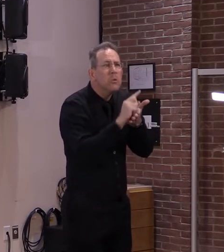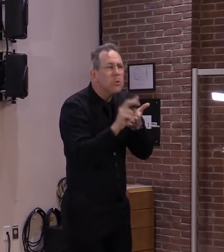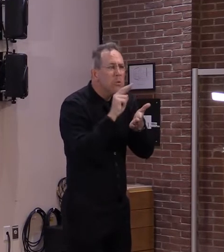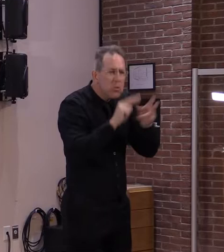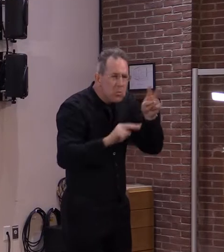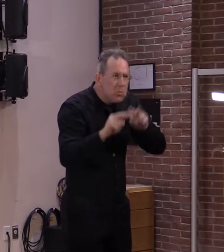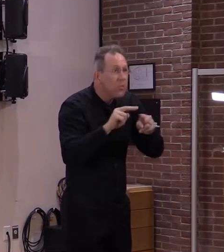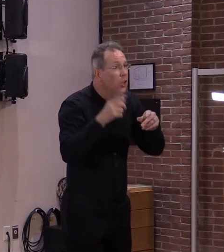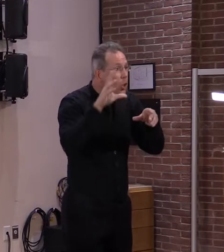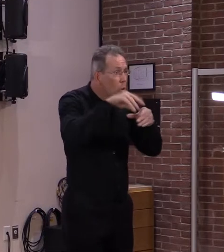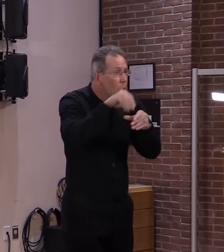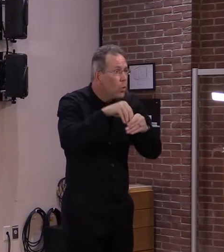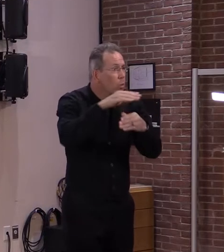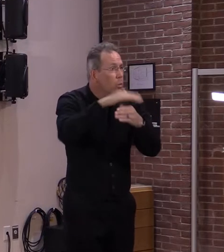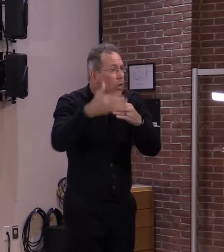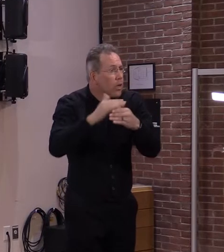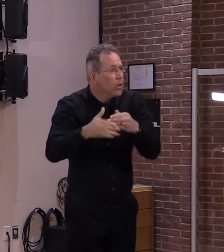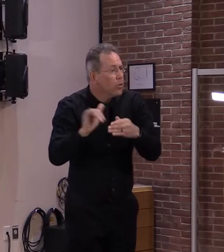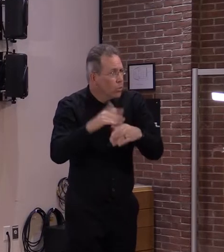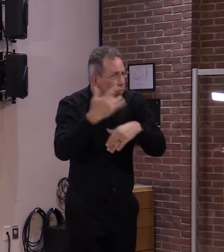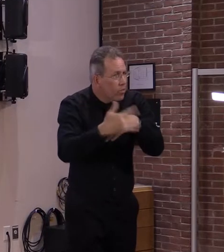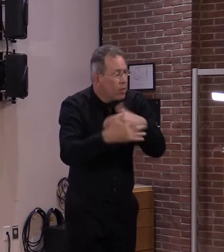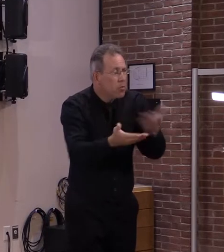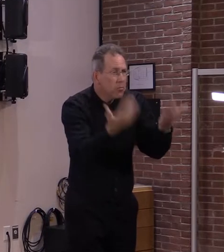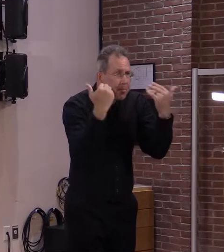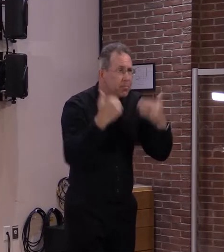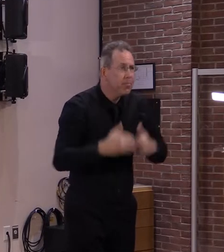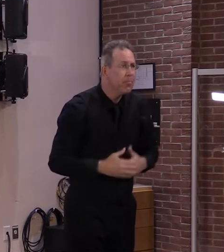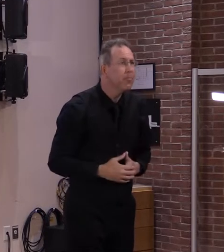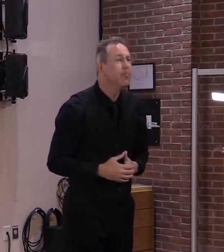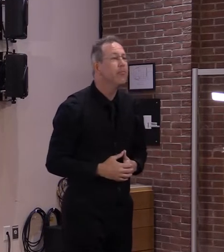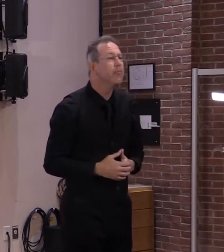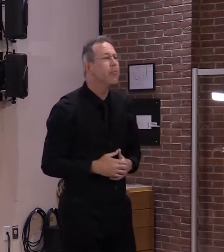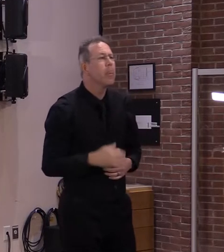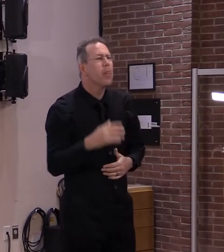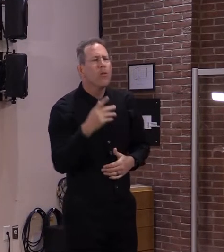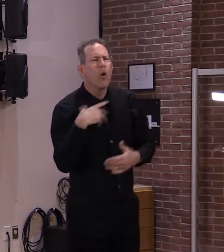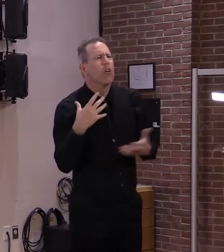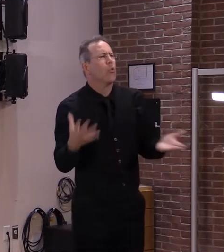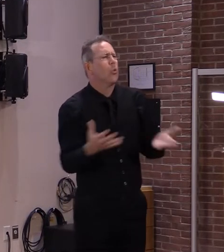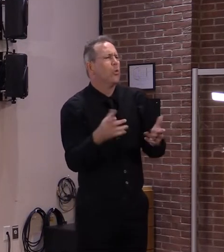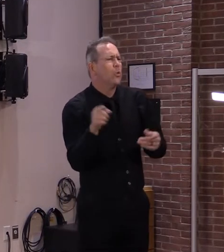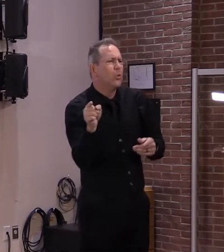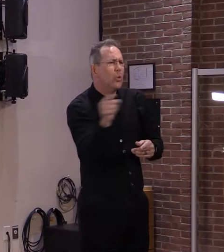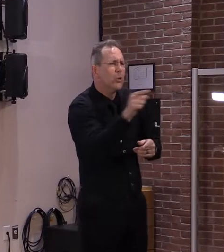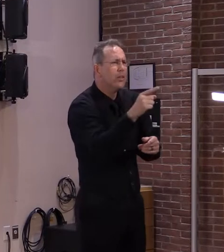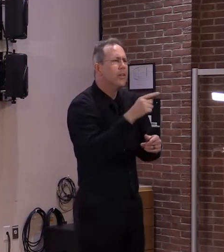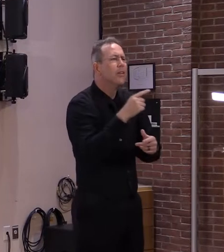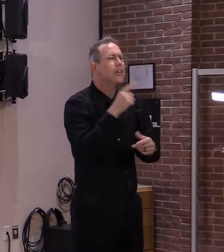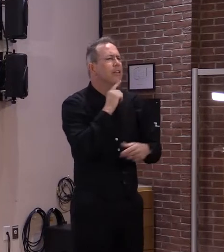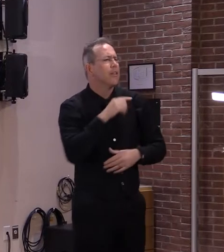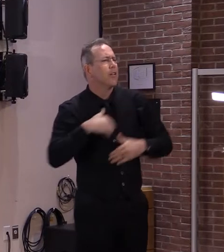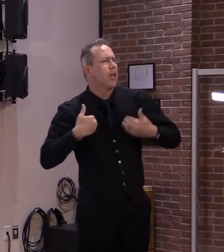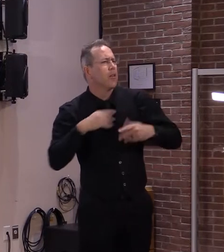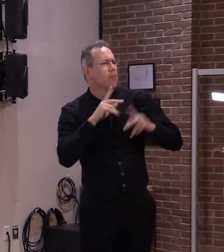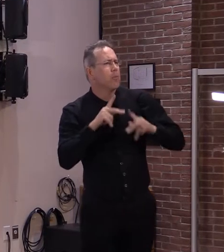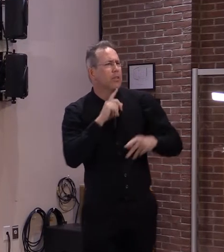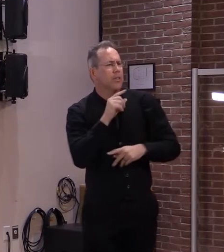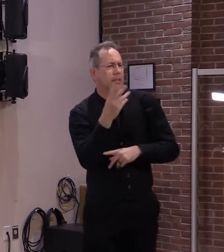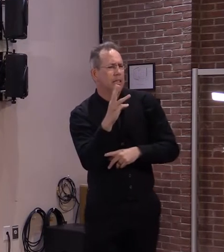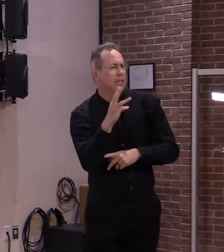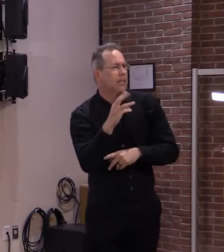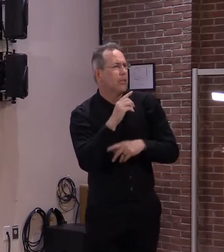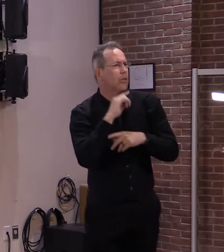I specifically encourage younger Vermonters age 16 and older to make an appointment. As of today,